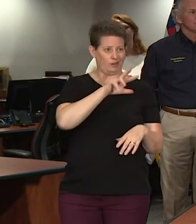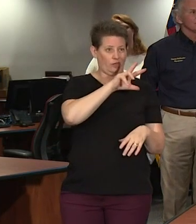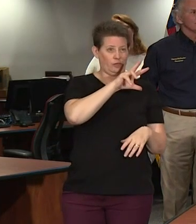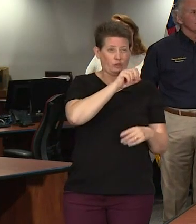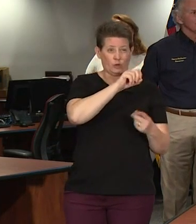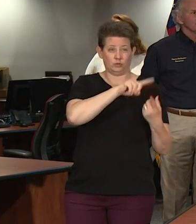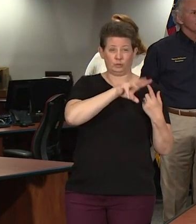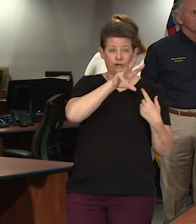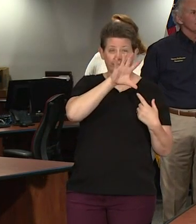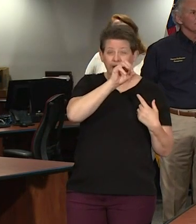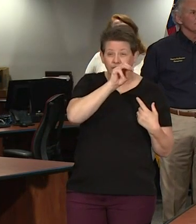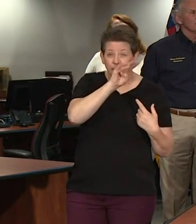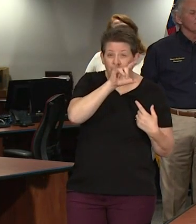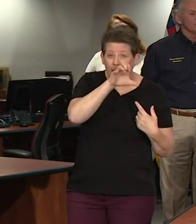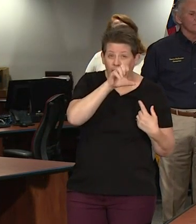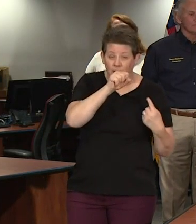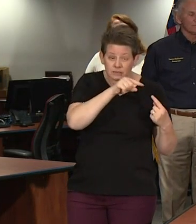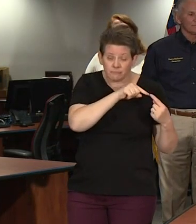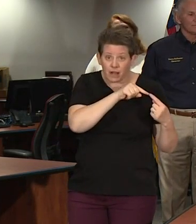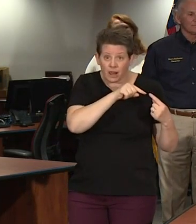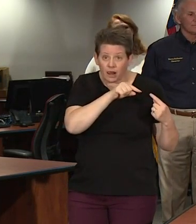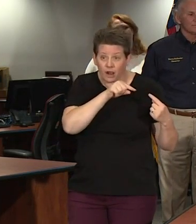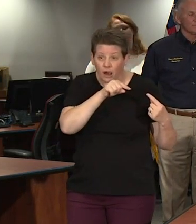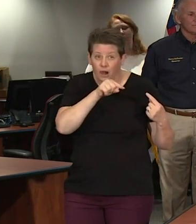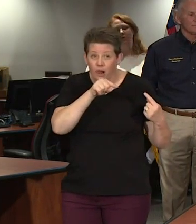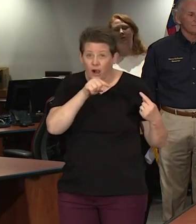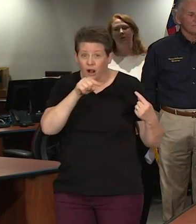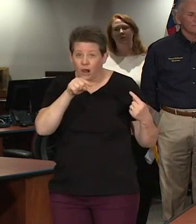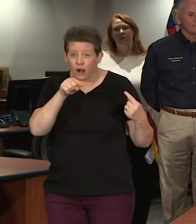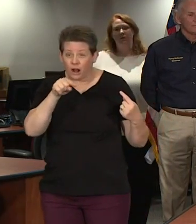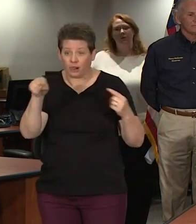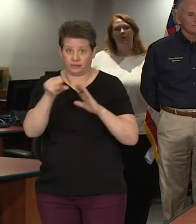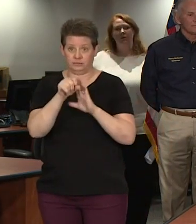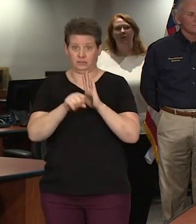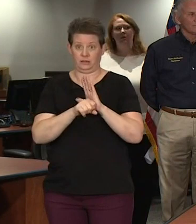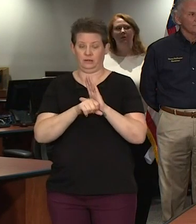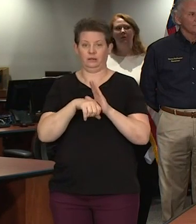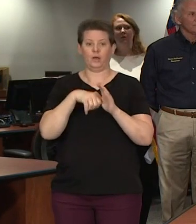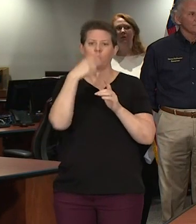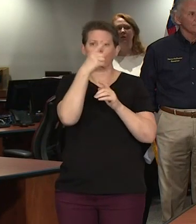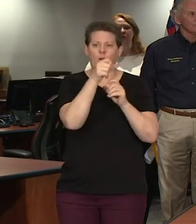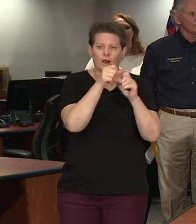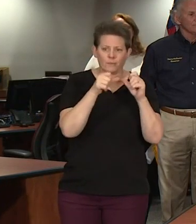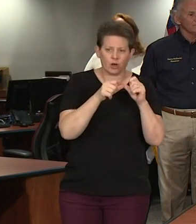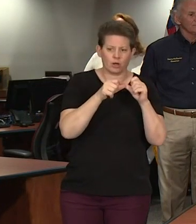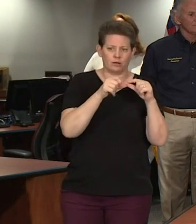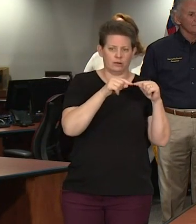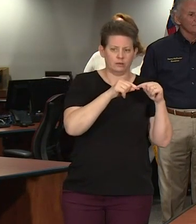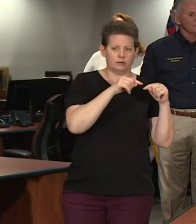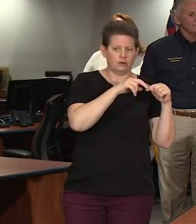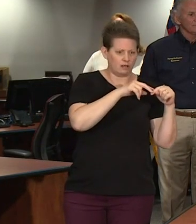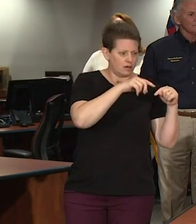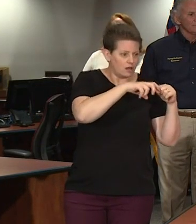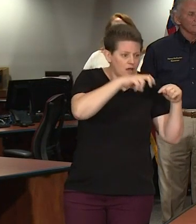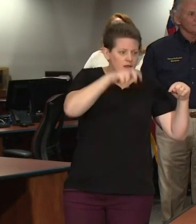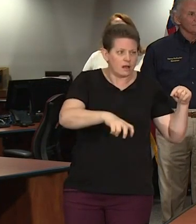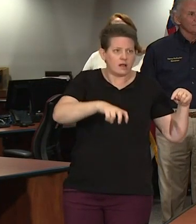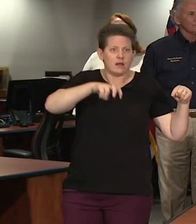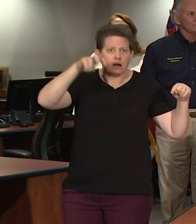in length across the entire state. It wasn't just one part of the state, it was across the entire state.